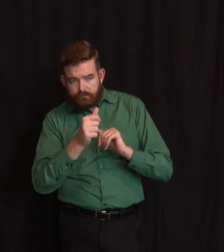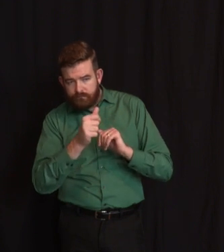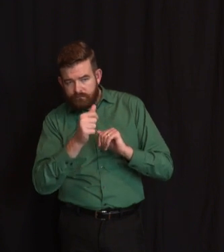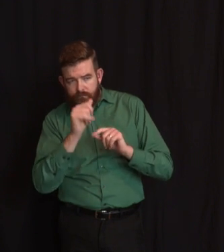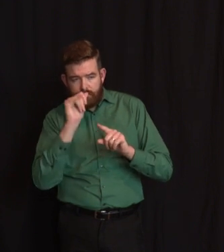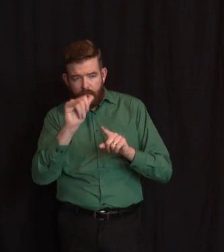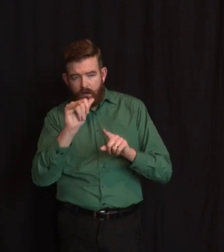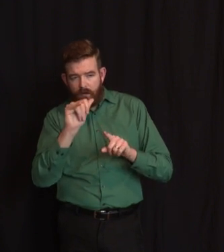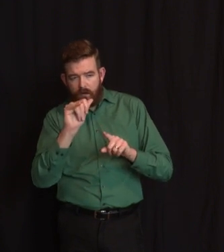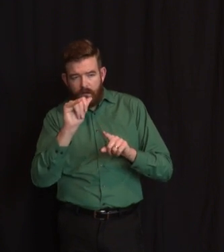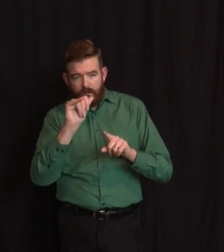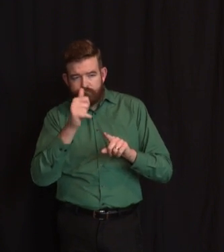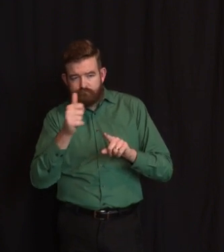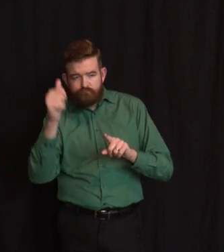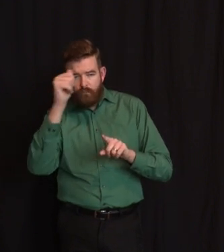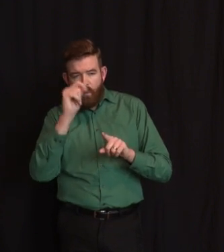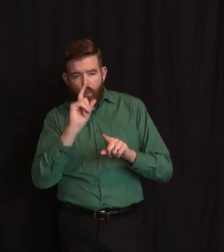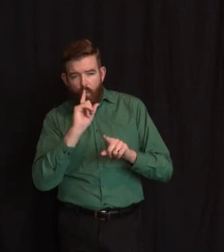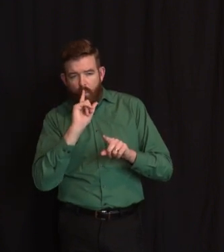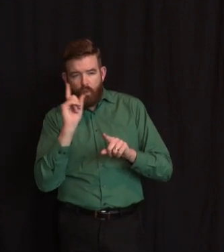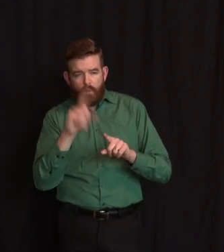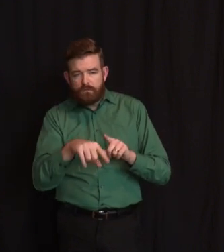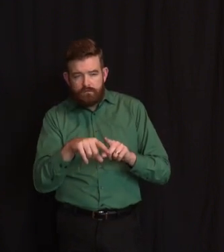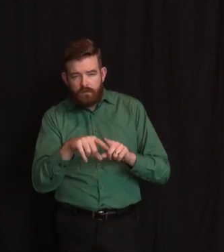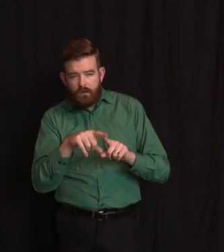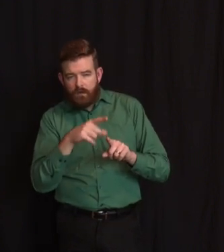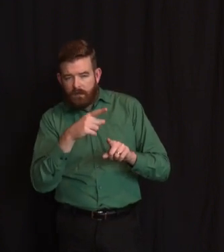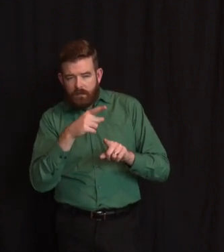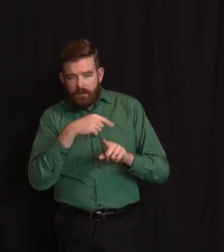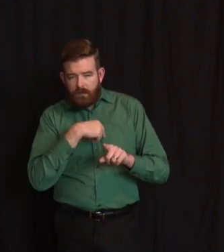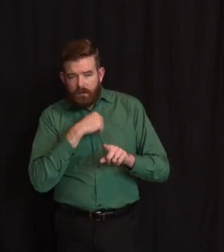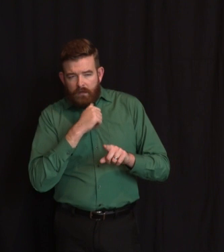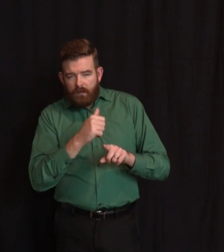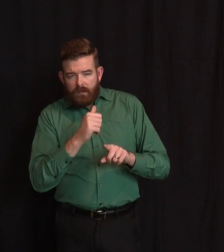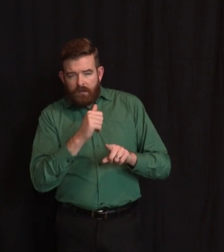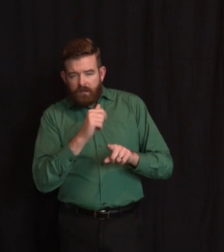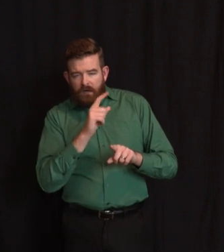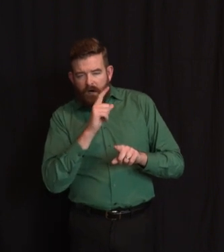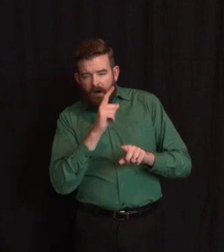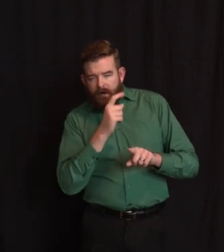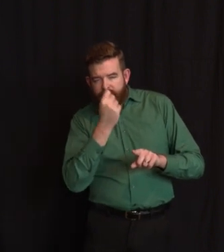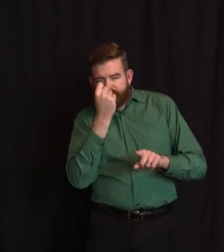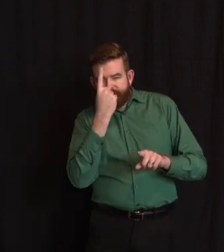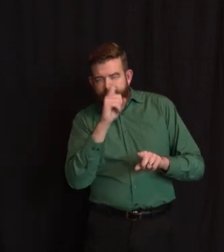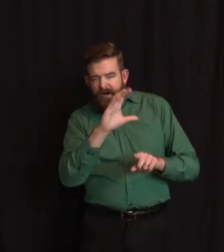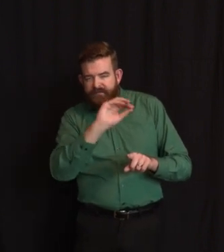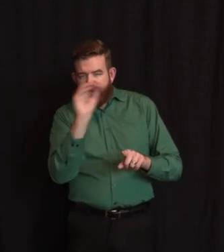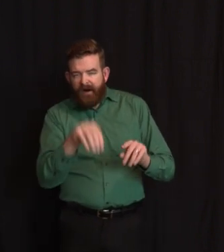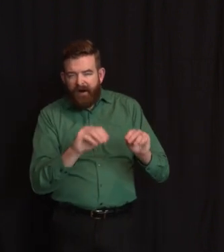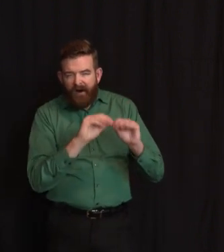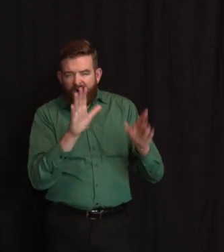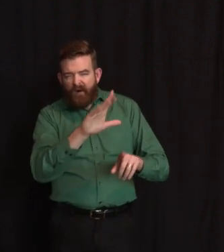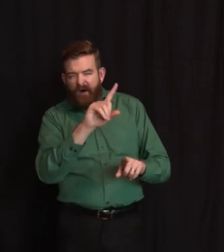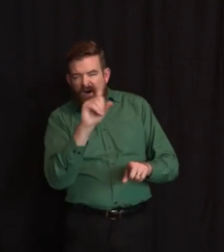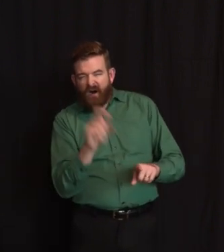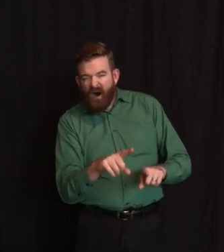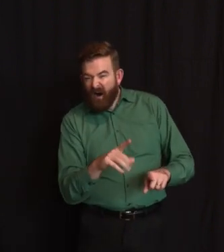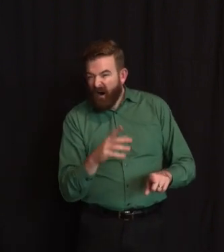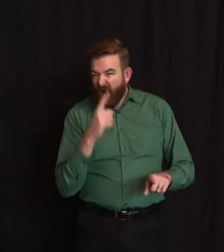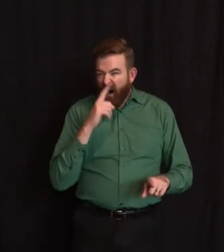well as anything you want to say on the pipeline? Sure. So the provision that you referenced in paragraph 2G refers to